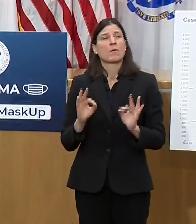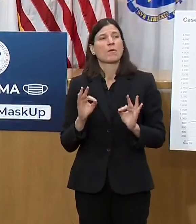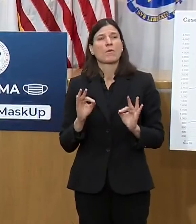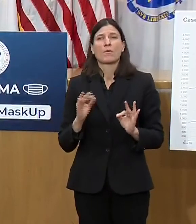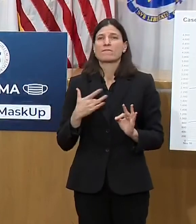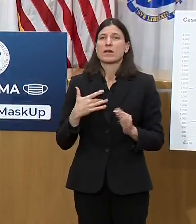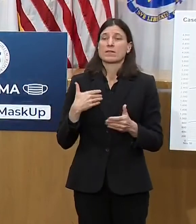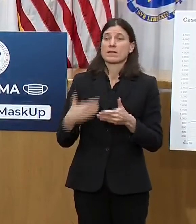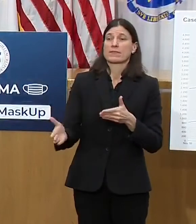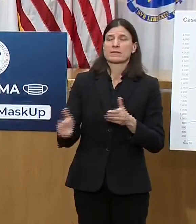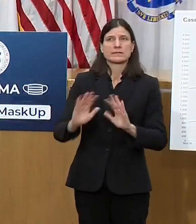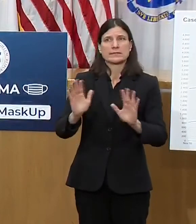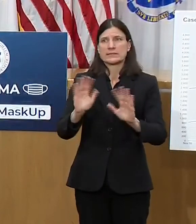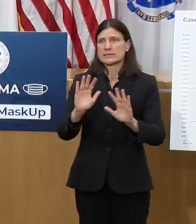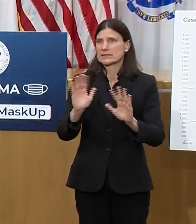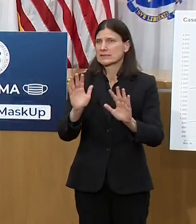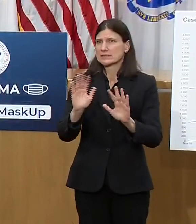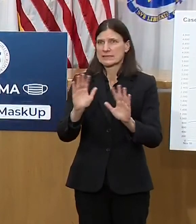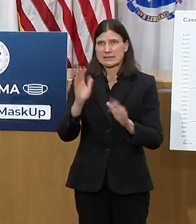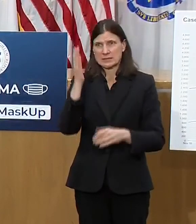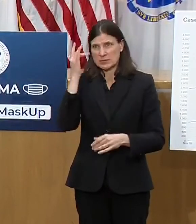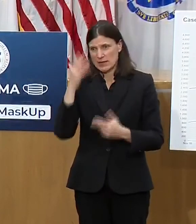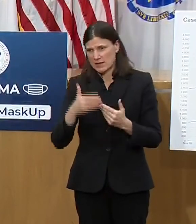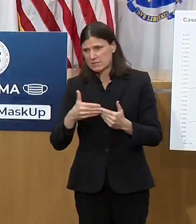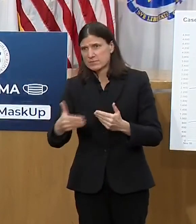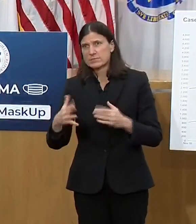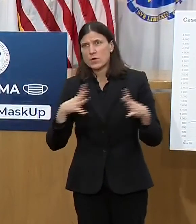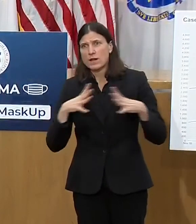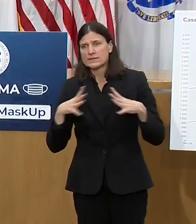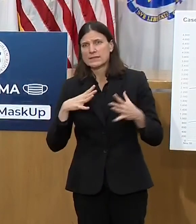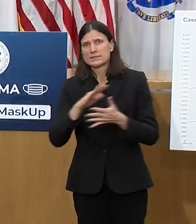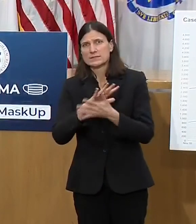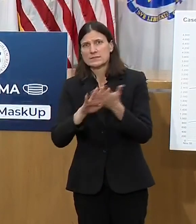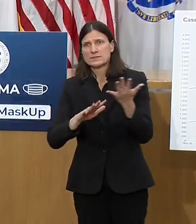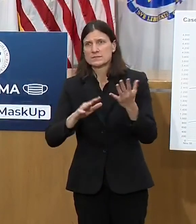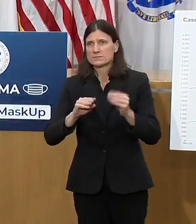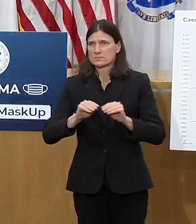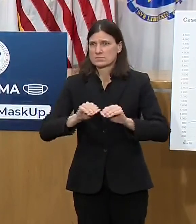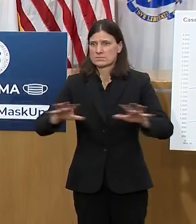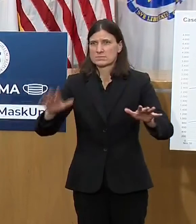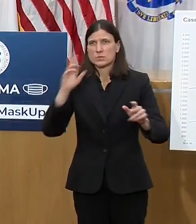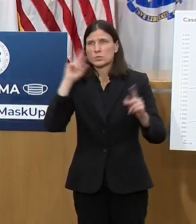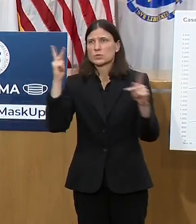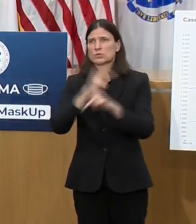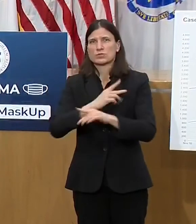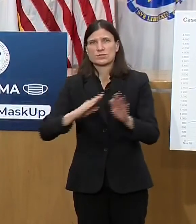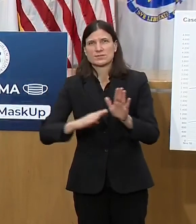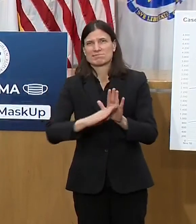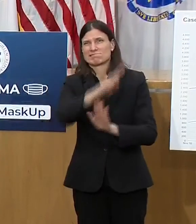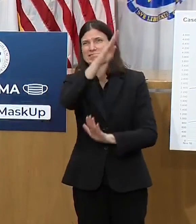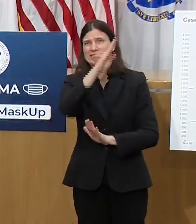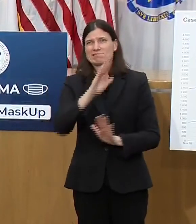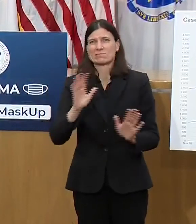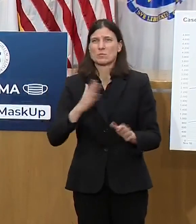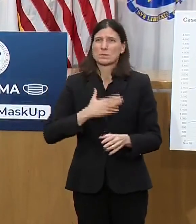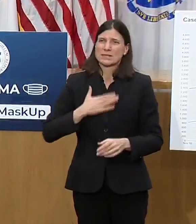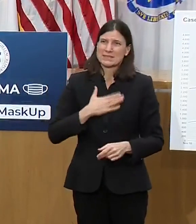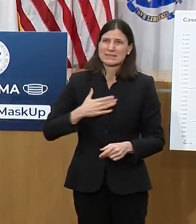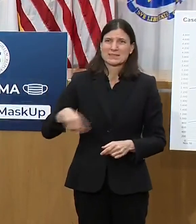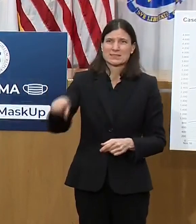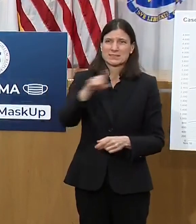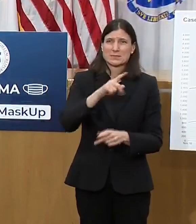is right there in front of us and the right thing to do. And if people stay home and celebrate small